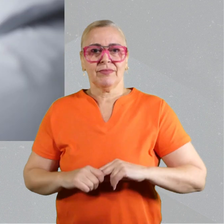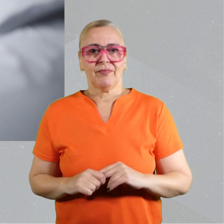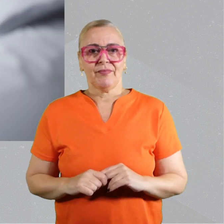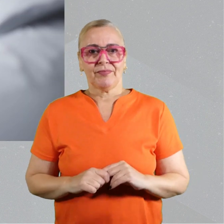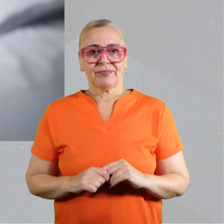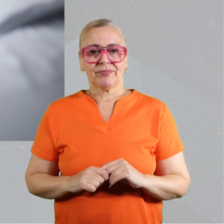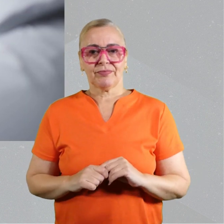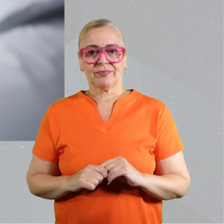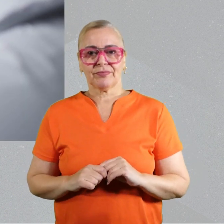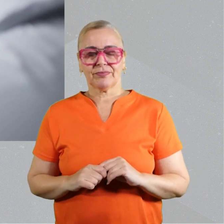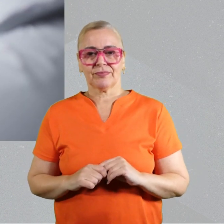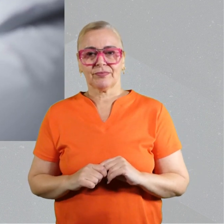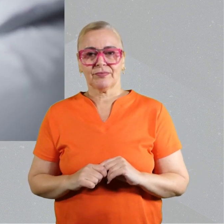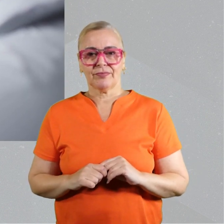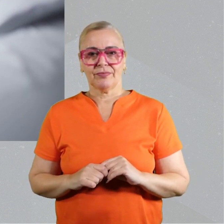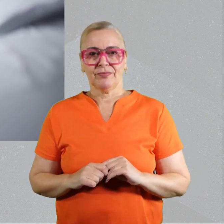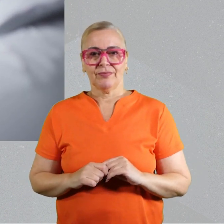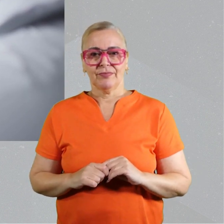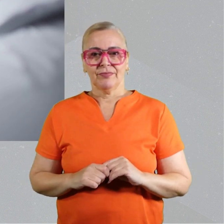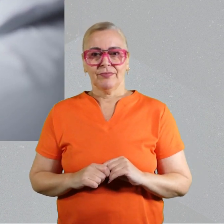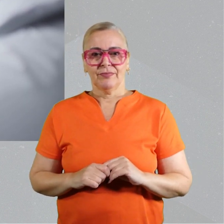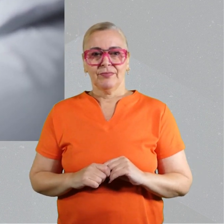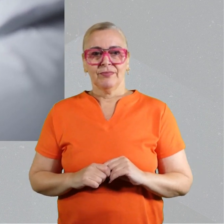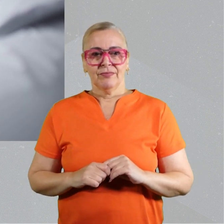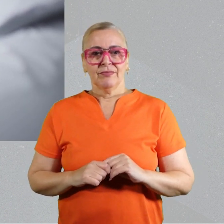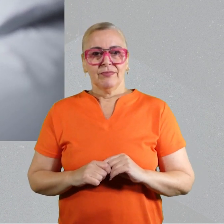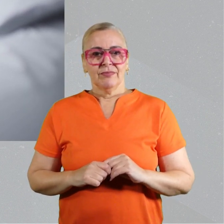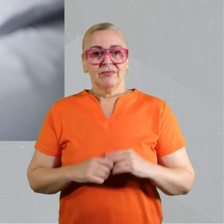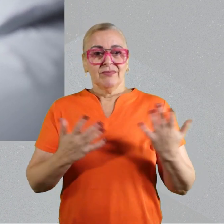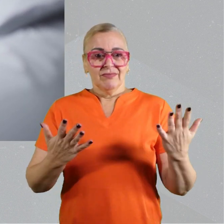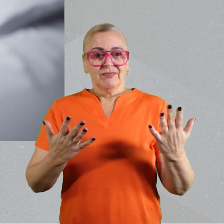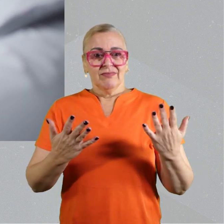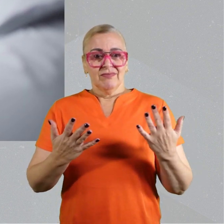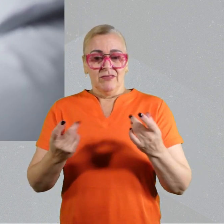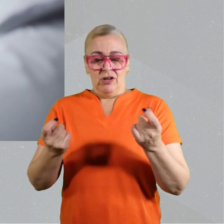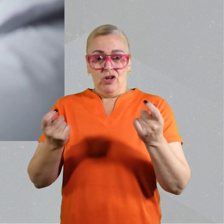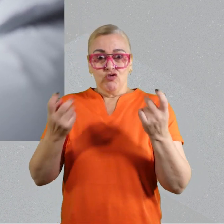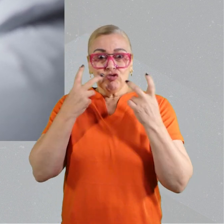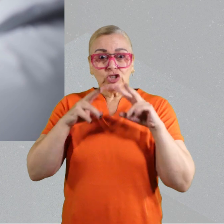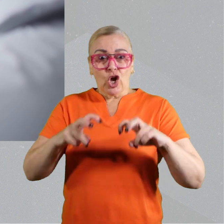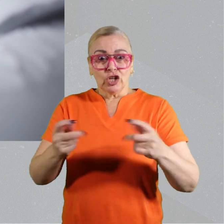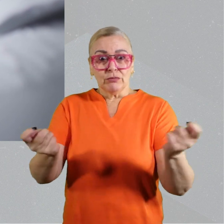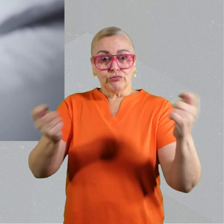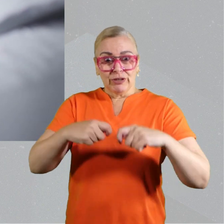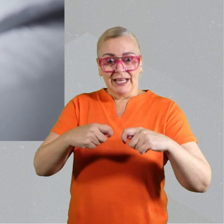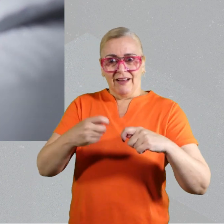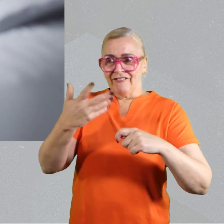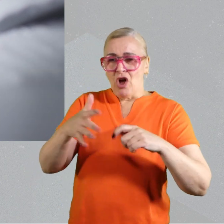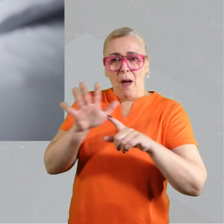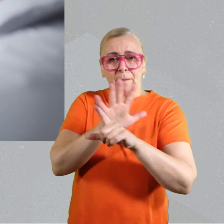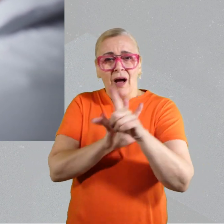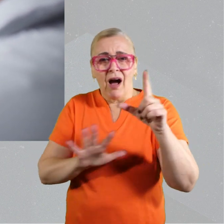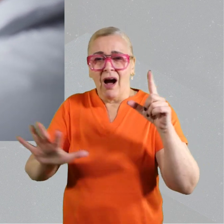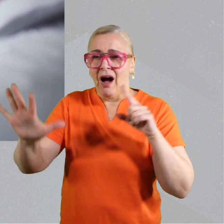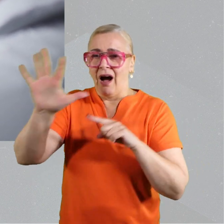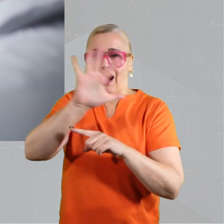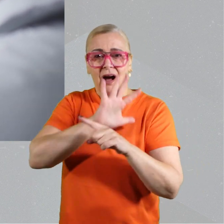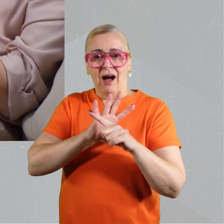so that the project was to be tailor-made to the needs and wants of diabetes persons.